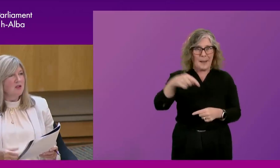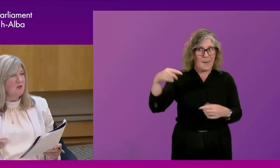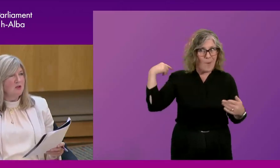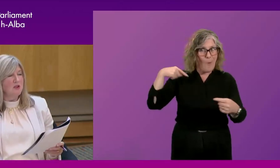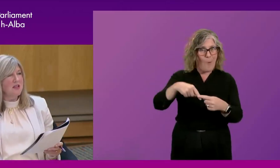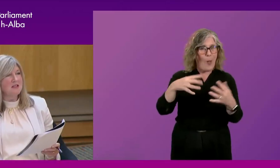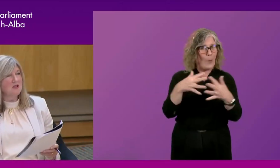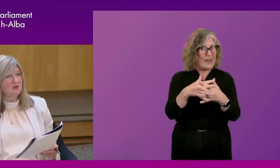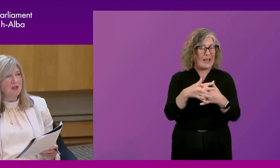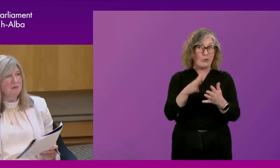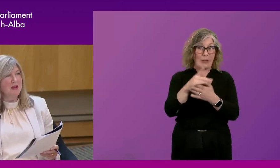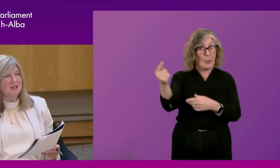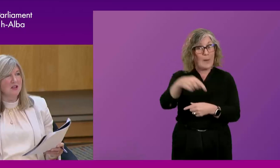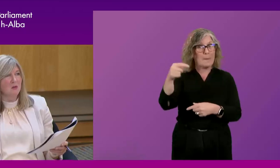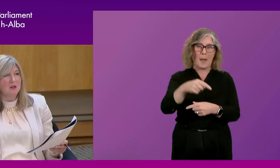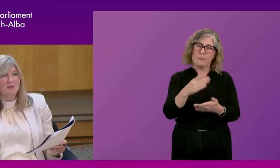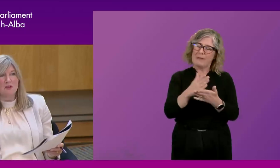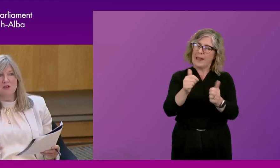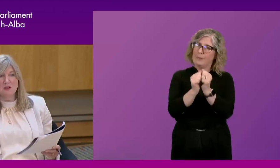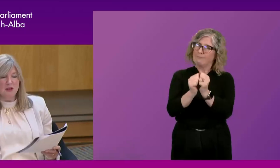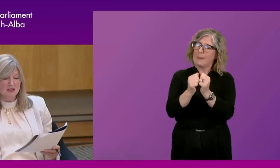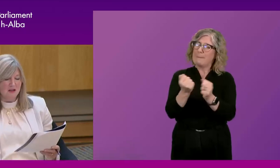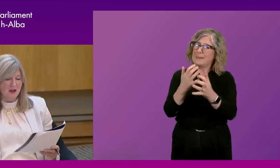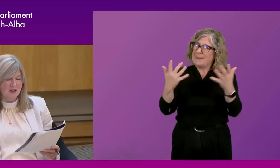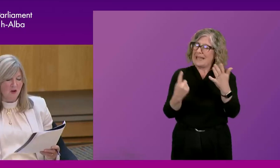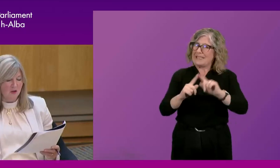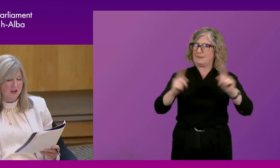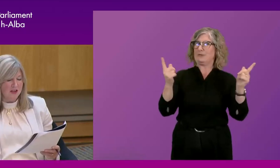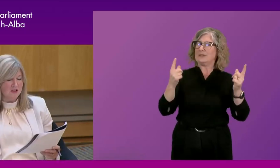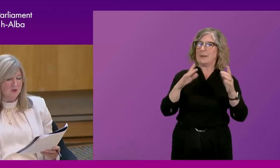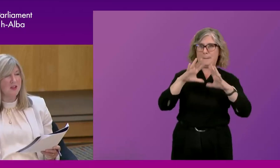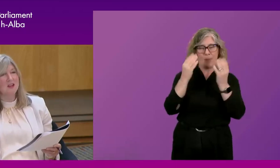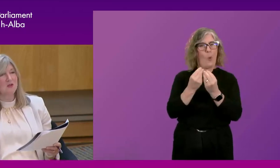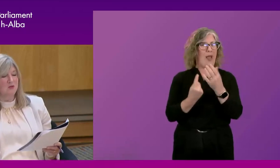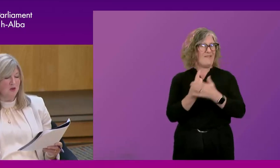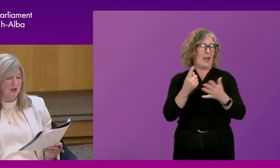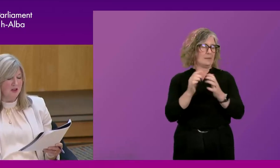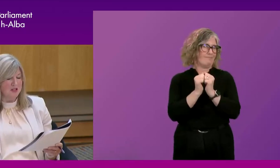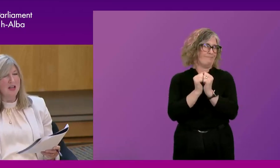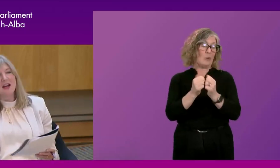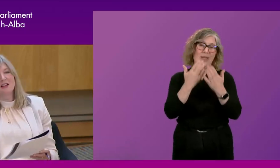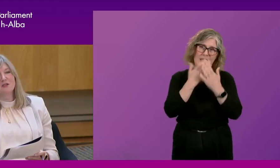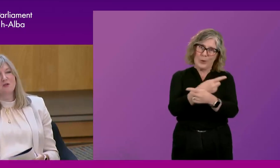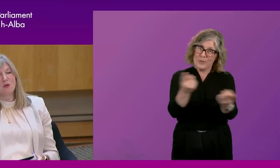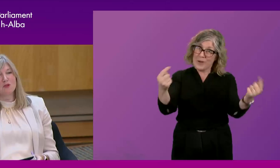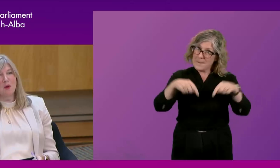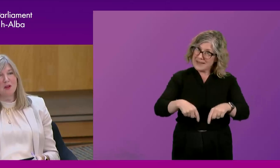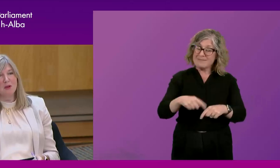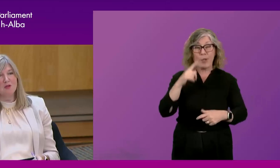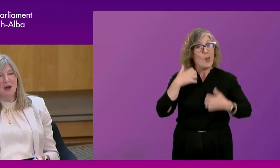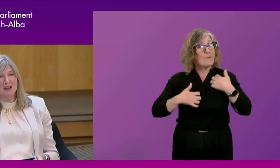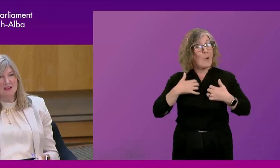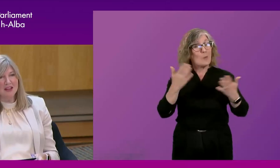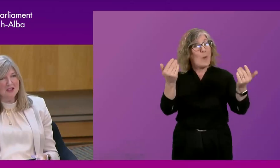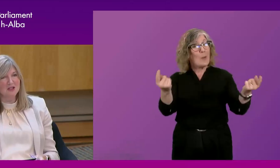you know, your attendance really makes a world of difference. It makes the event all that it is. So thank you for joining us. And I look forward to